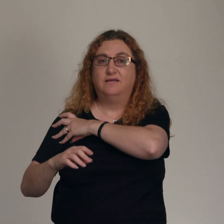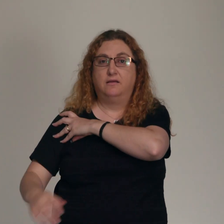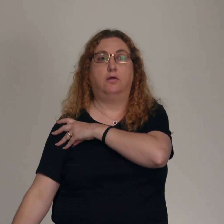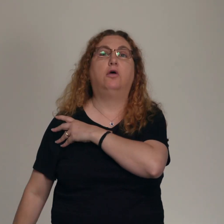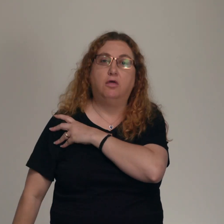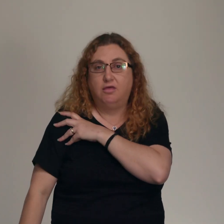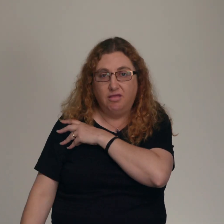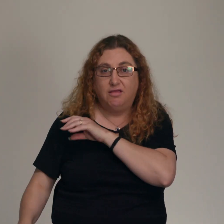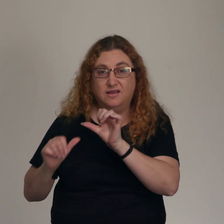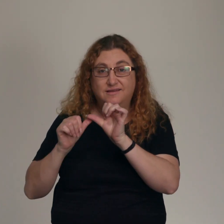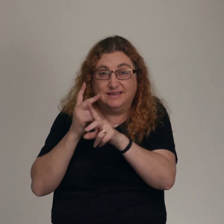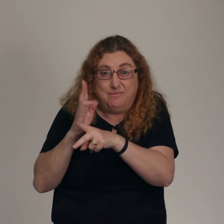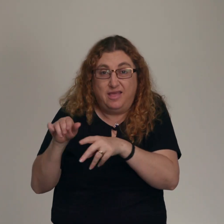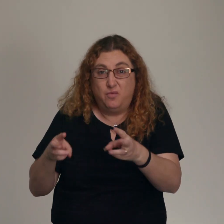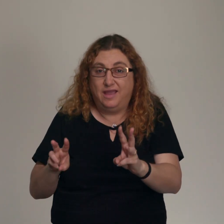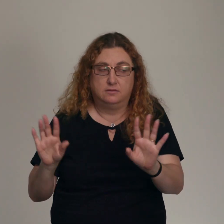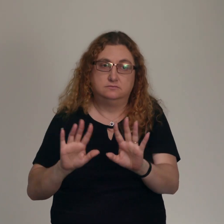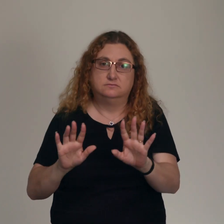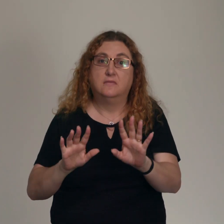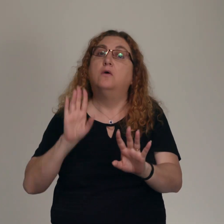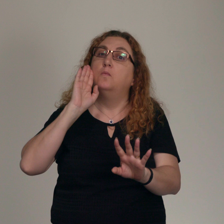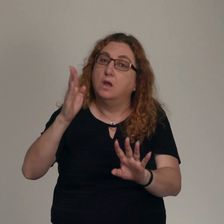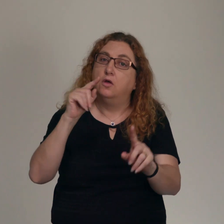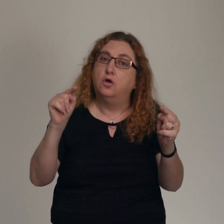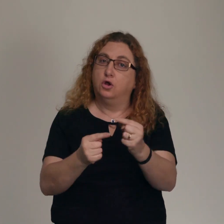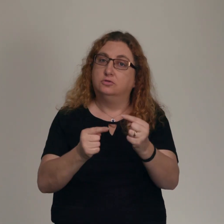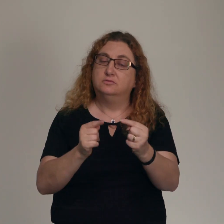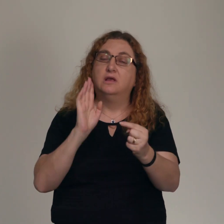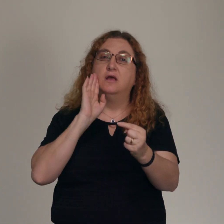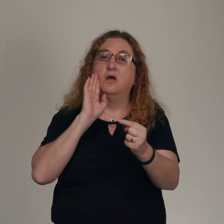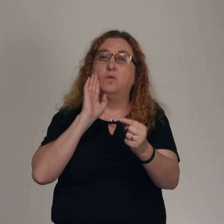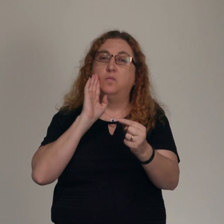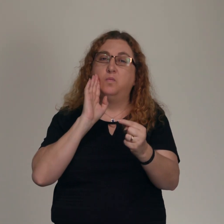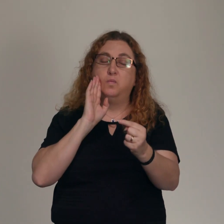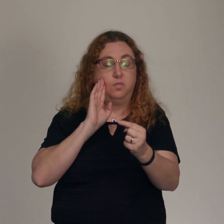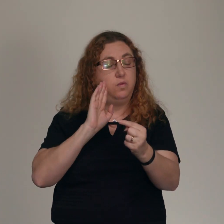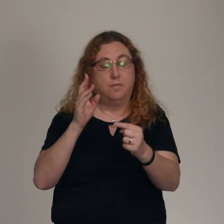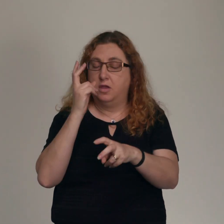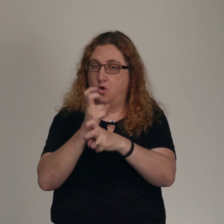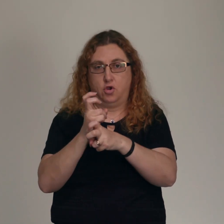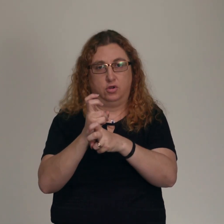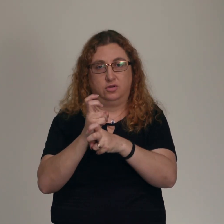It's going to hurt and it's going to be really hard to deal with the relational fracture that's happened over the last year in our church.